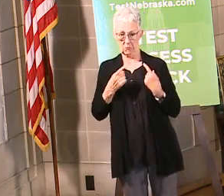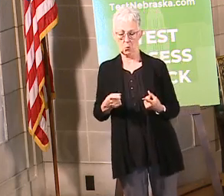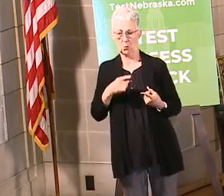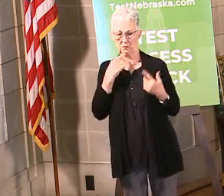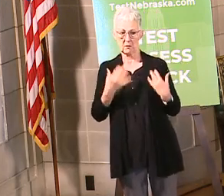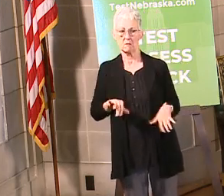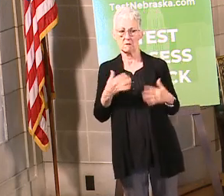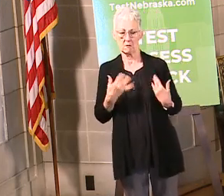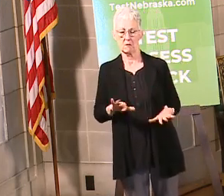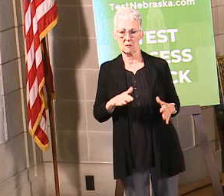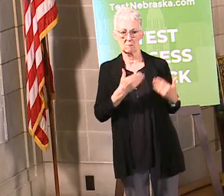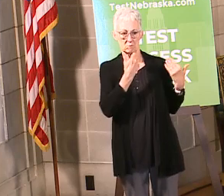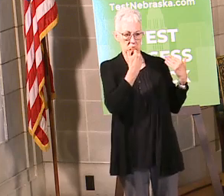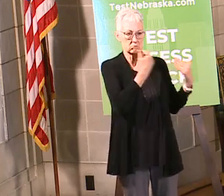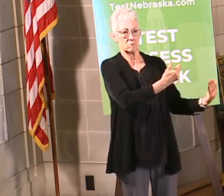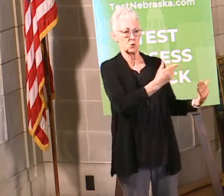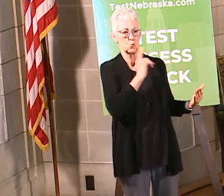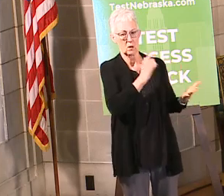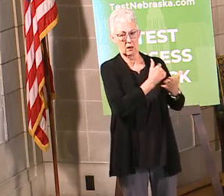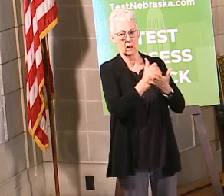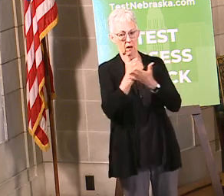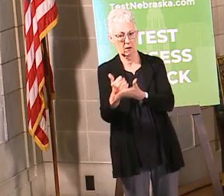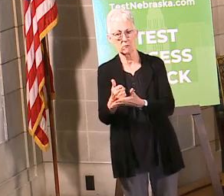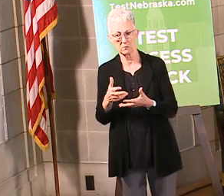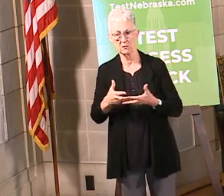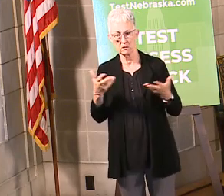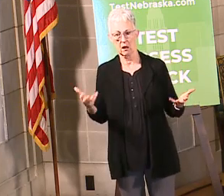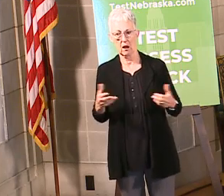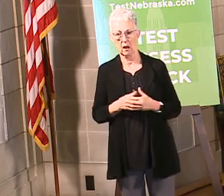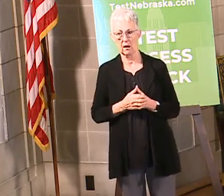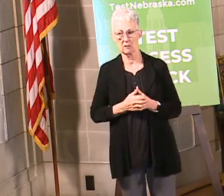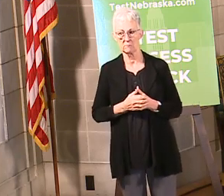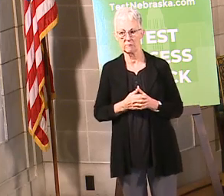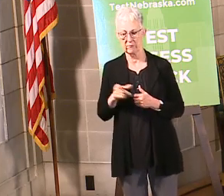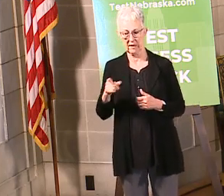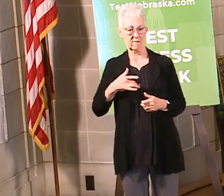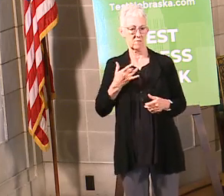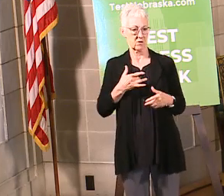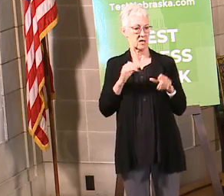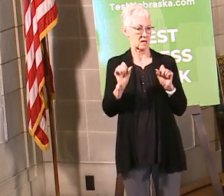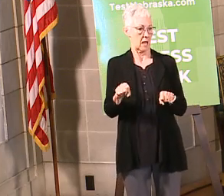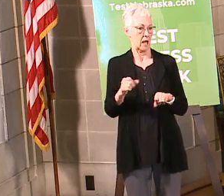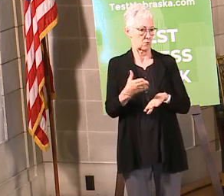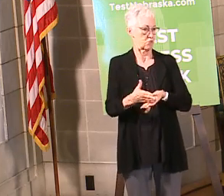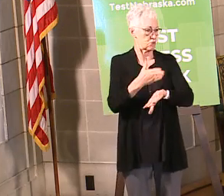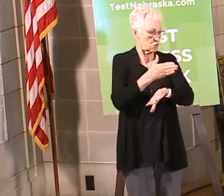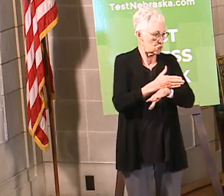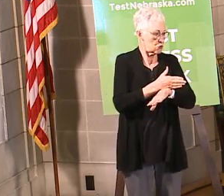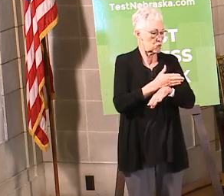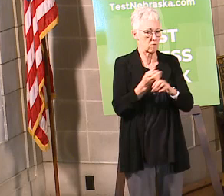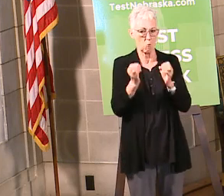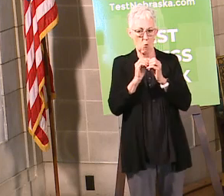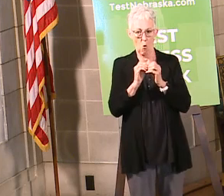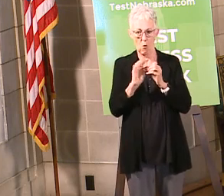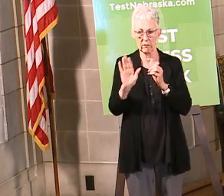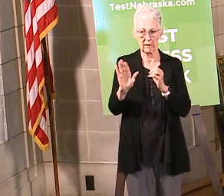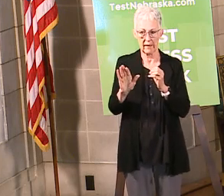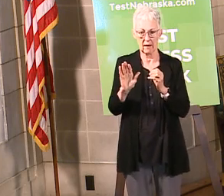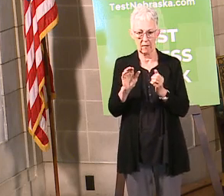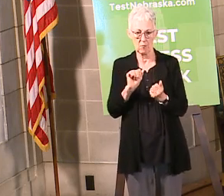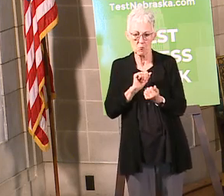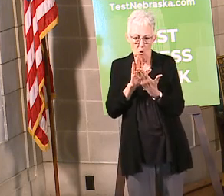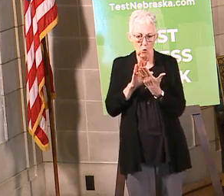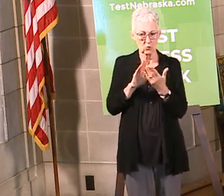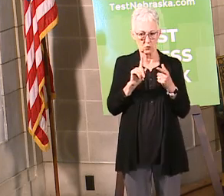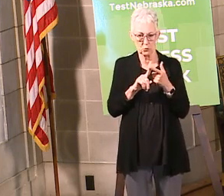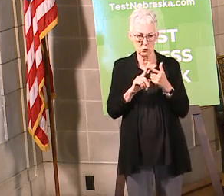Obviously, you know, we're reaching out and getting to people. There's some other things we think we can improve upon, you know, with regard to how that information